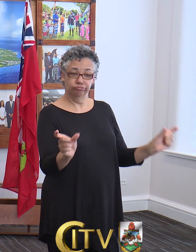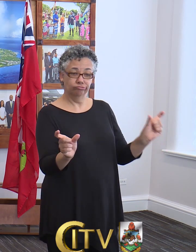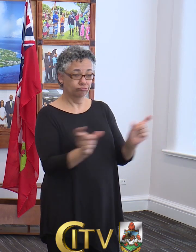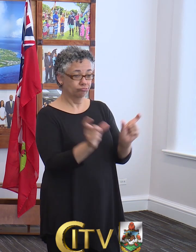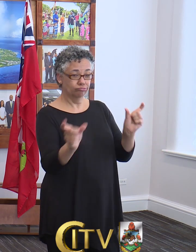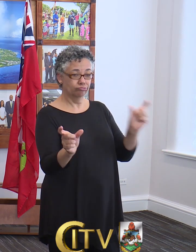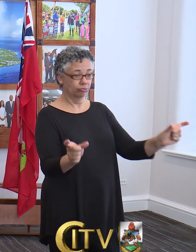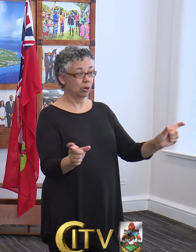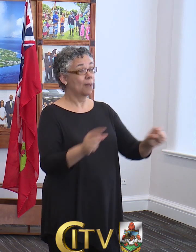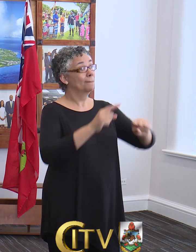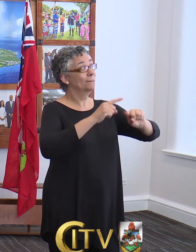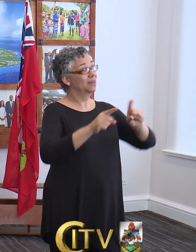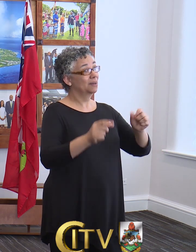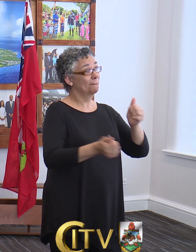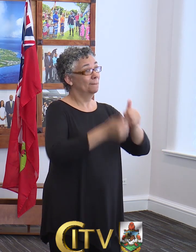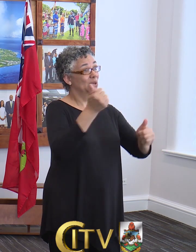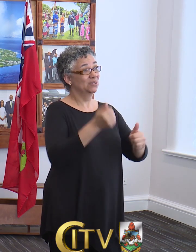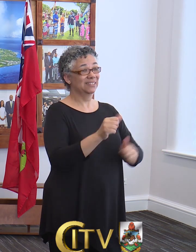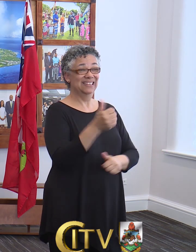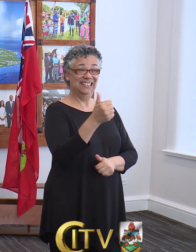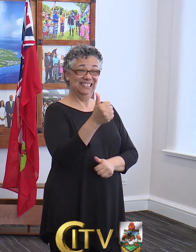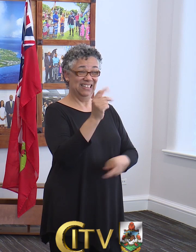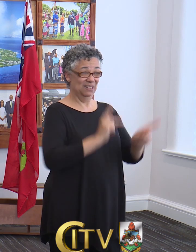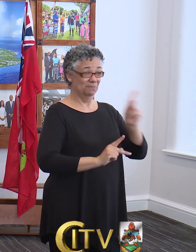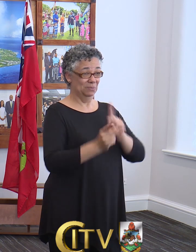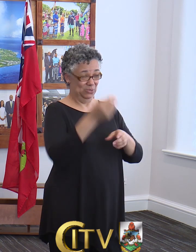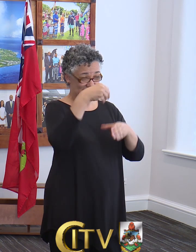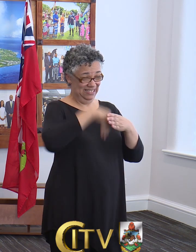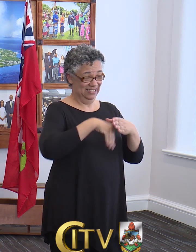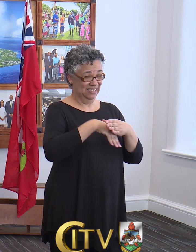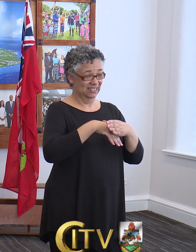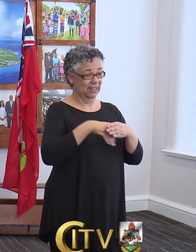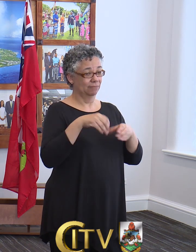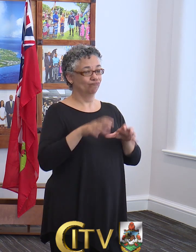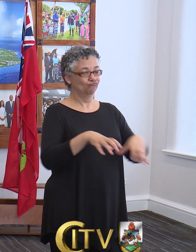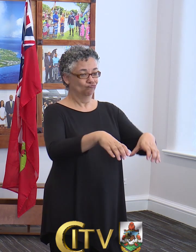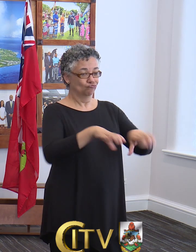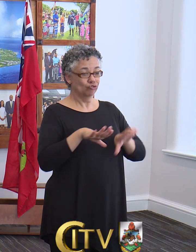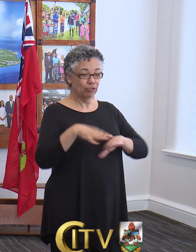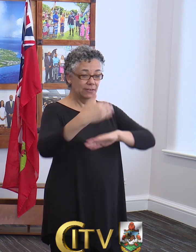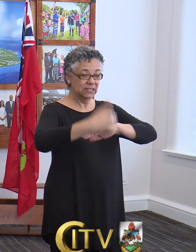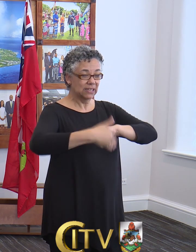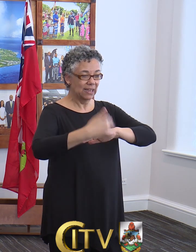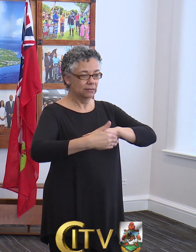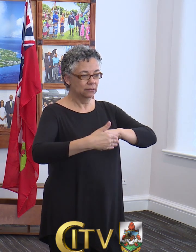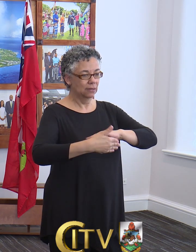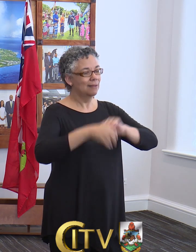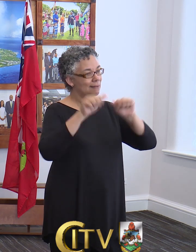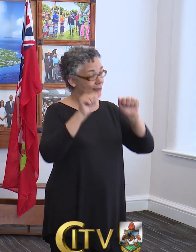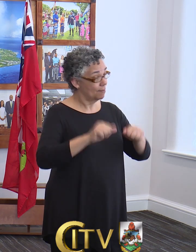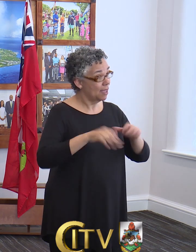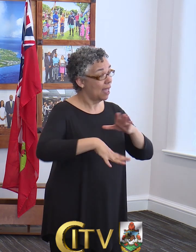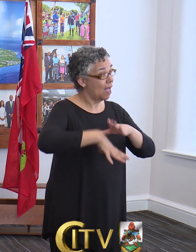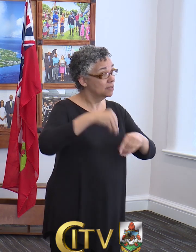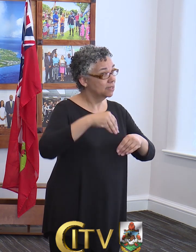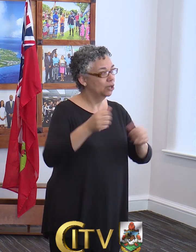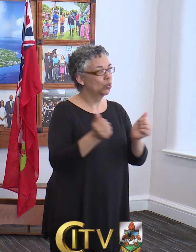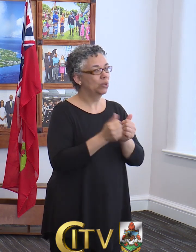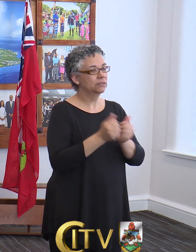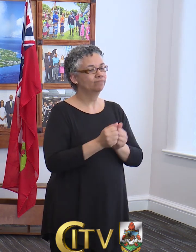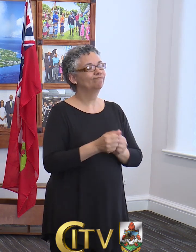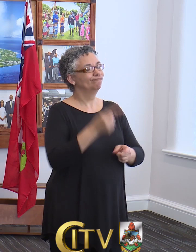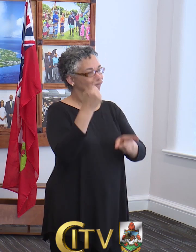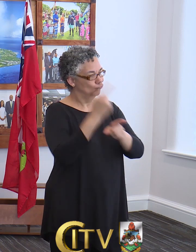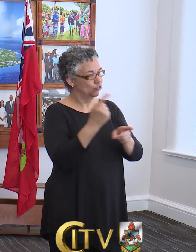a maximum of 10 persons indoors and graveside services can be held outdoors with appropriate social